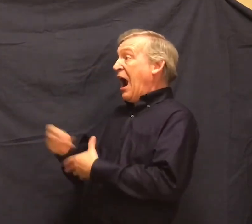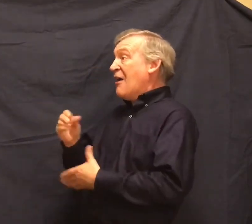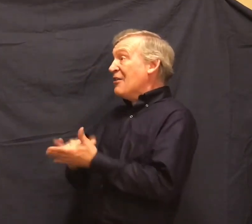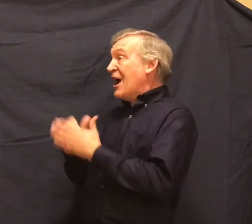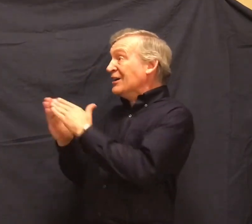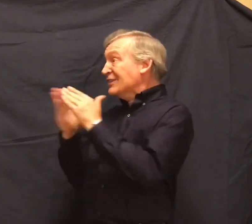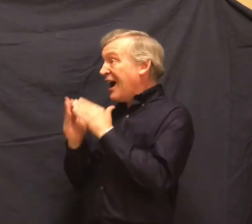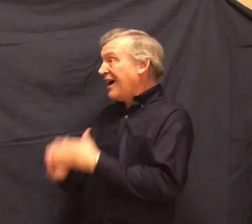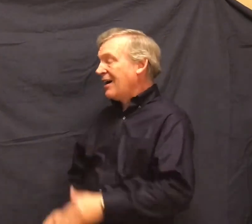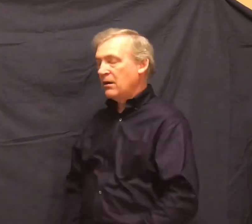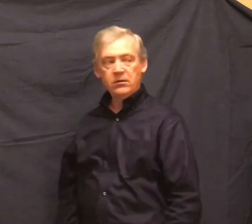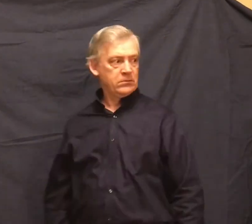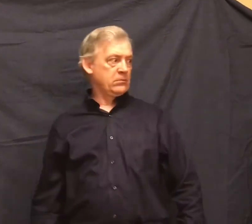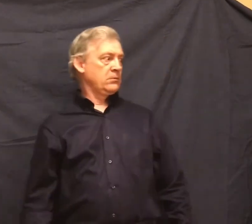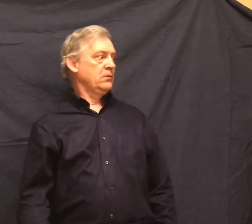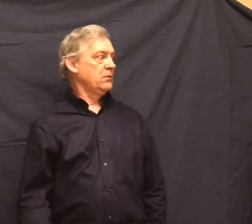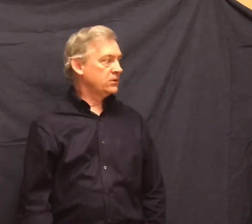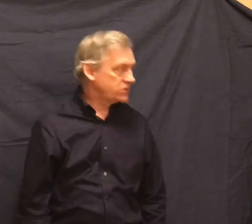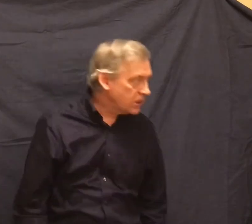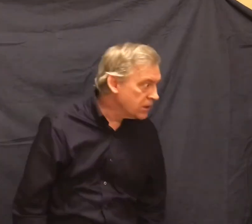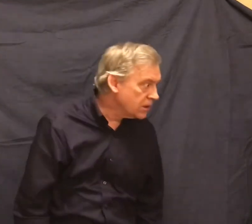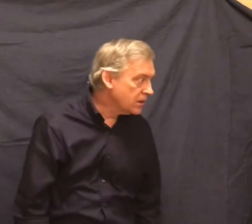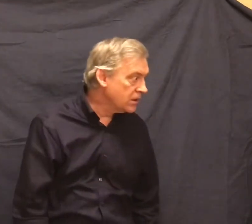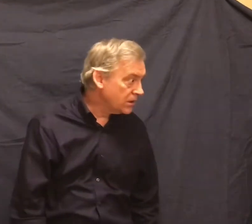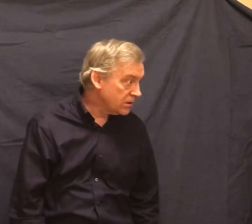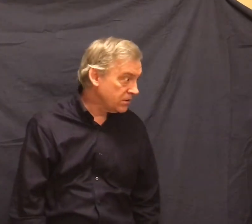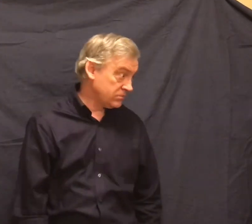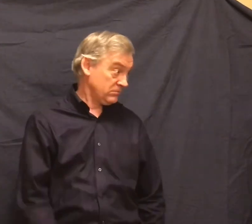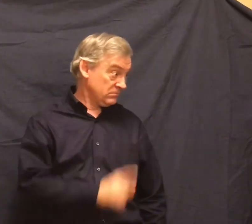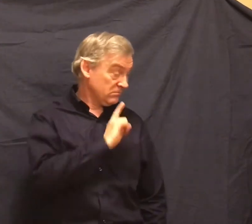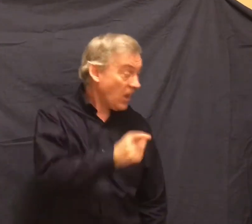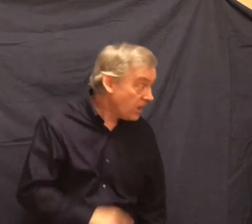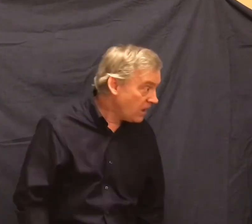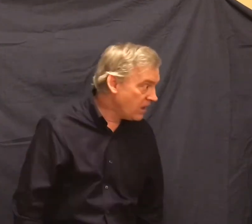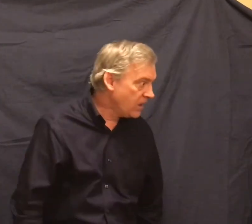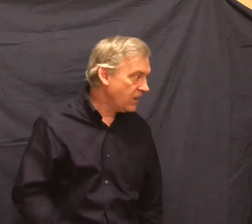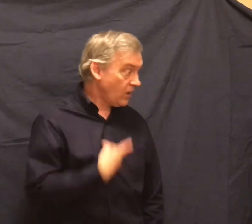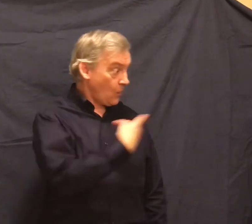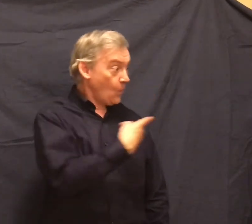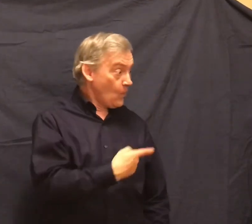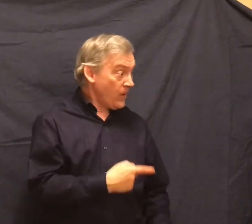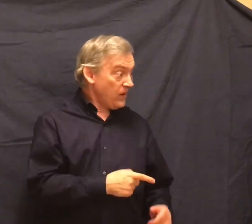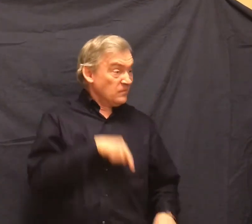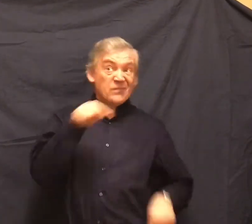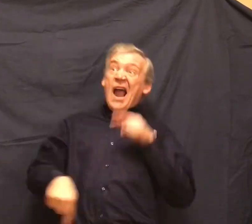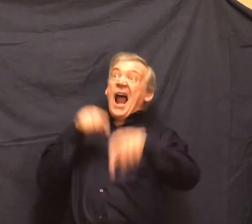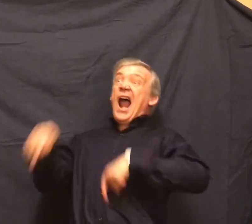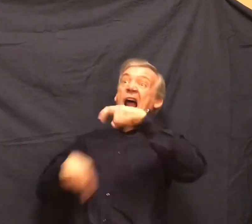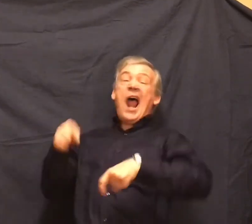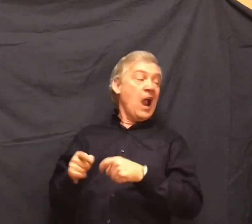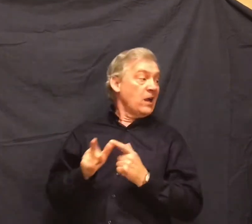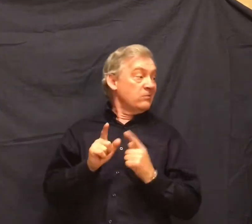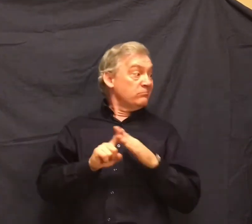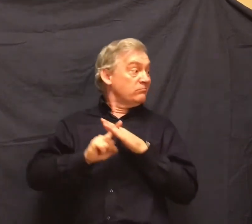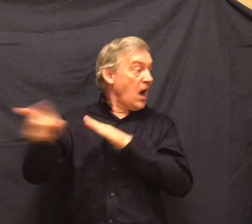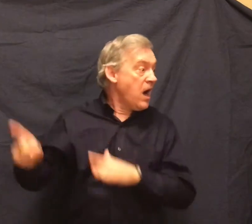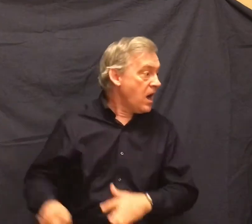Run us out, heck, said George disgustedly. We run. They was looking for us, but they didn't catch us.